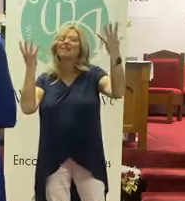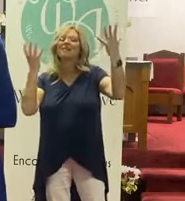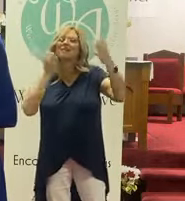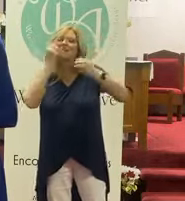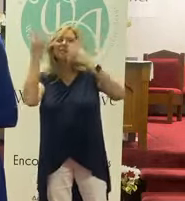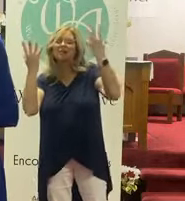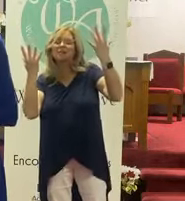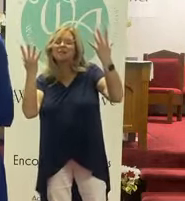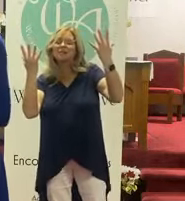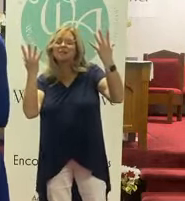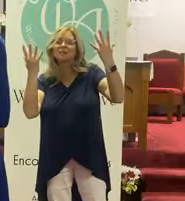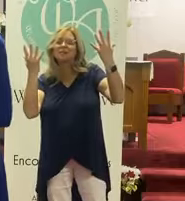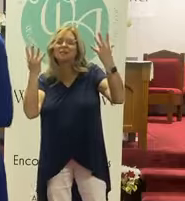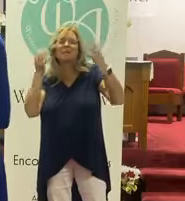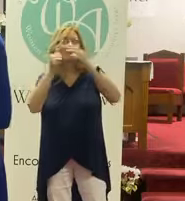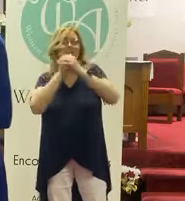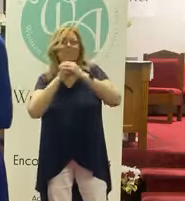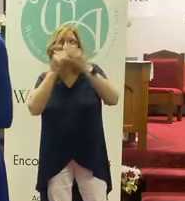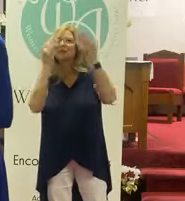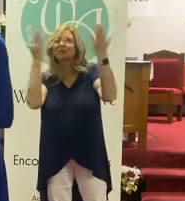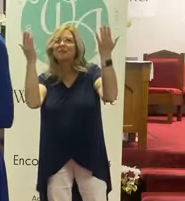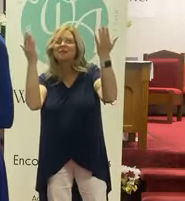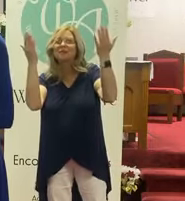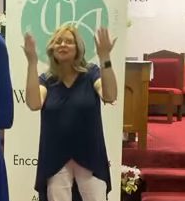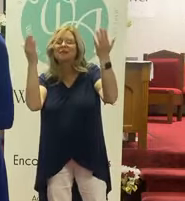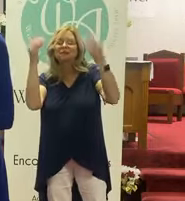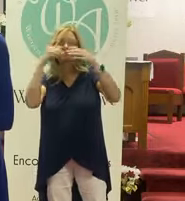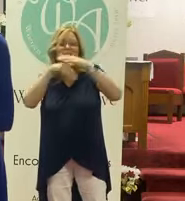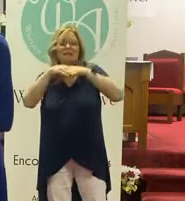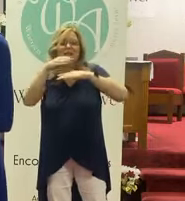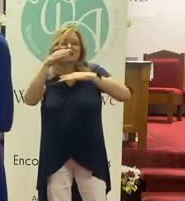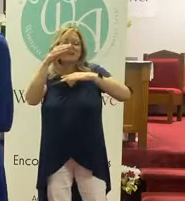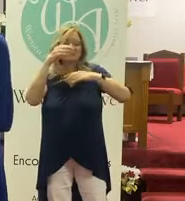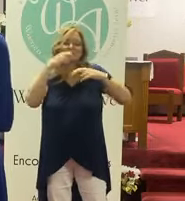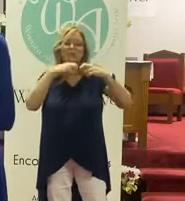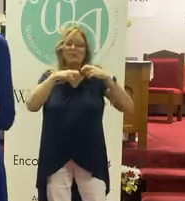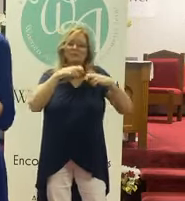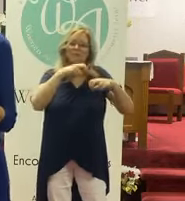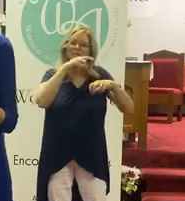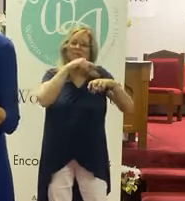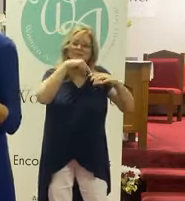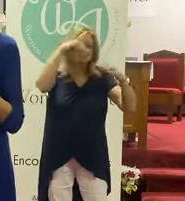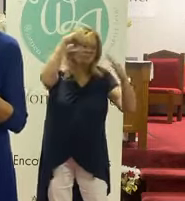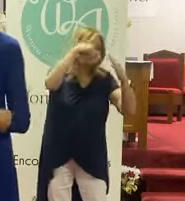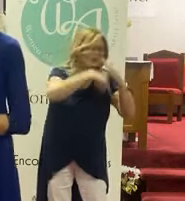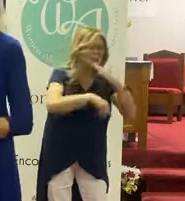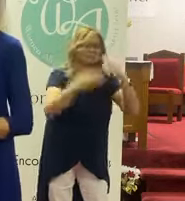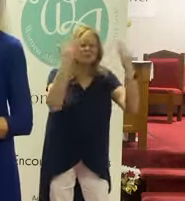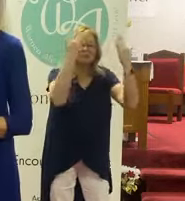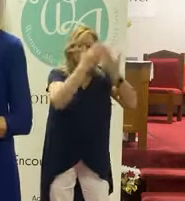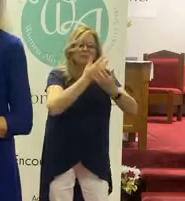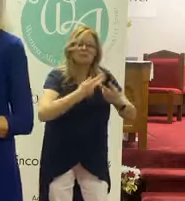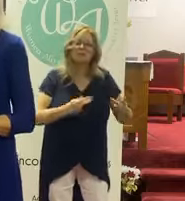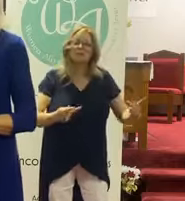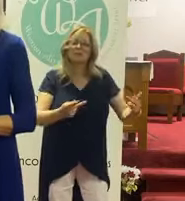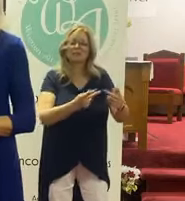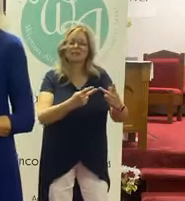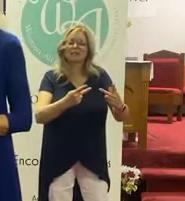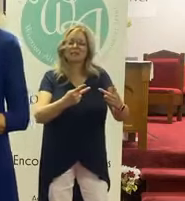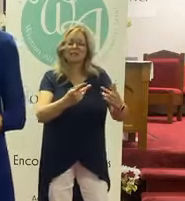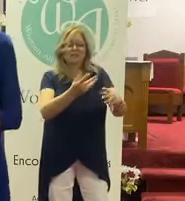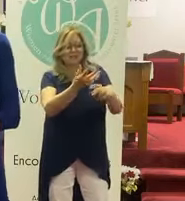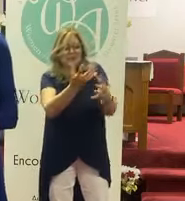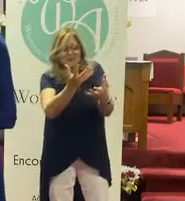praising Him, worshiping Him in the dungeon, in that dark place, in that